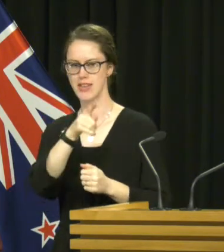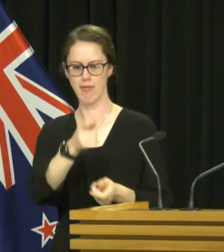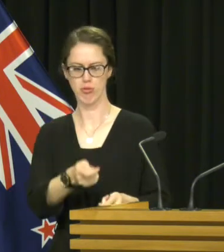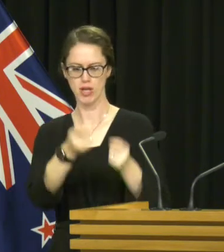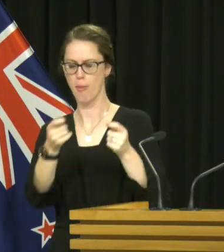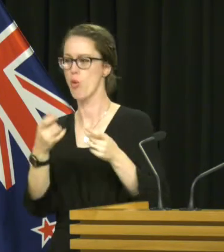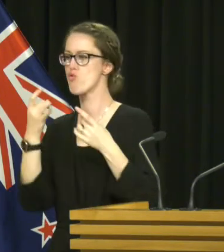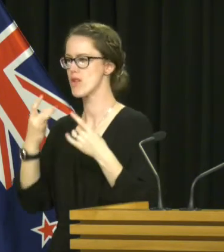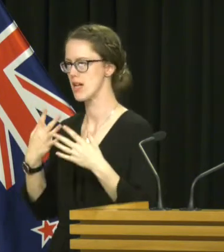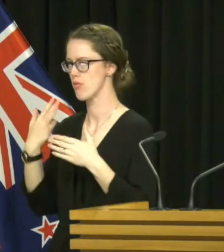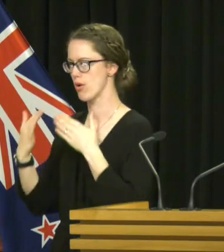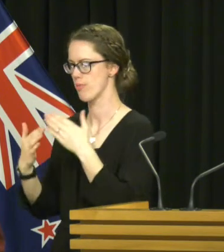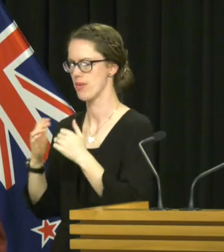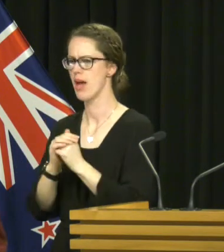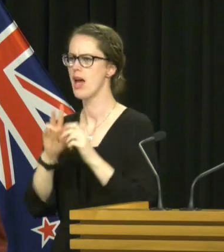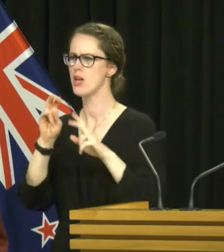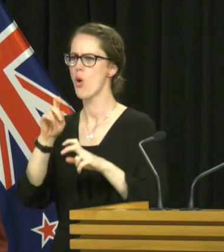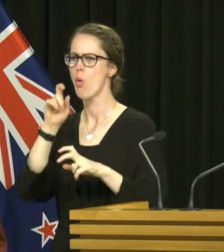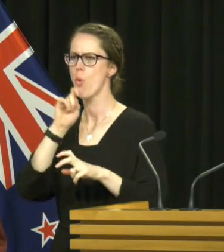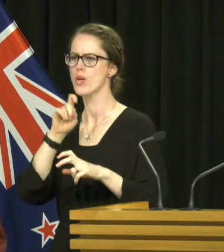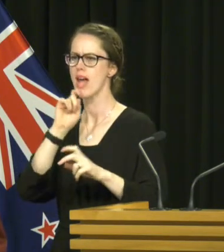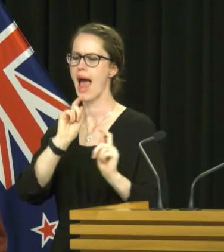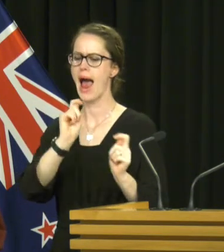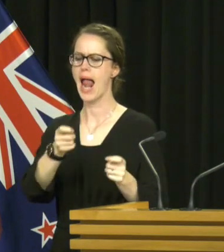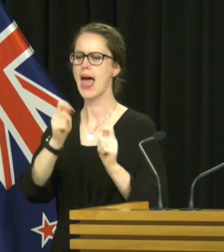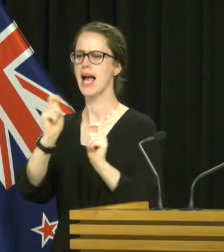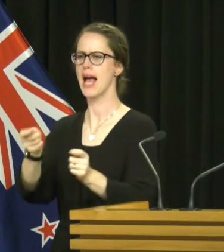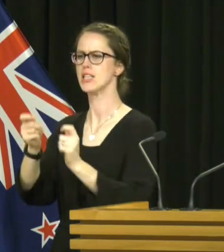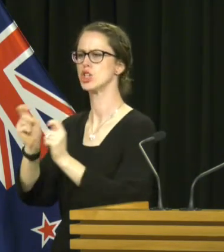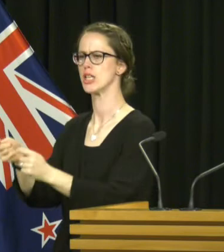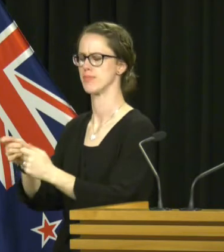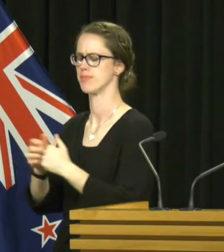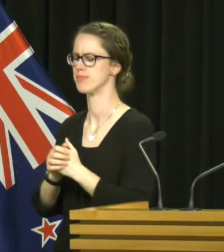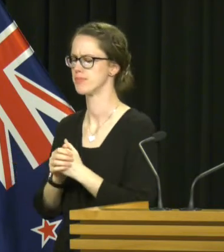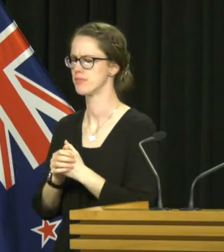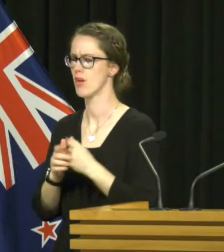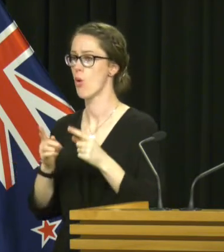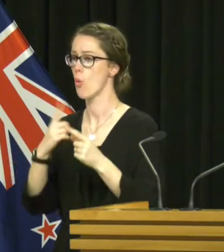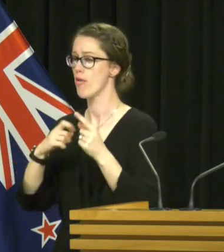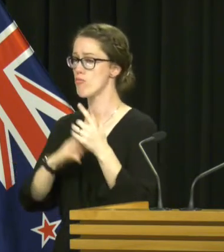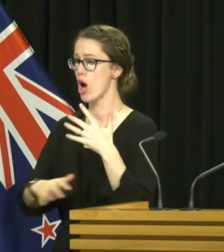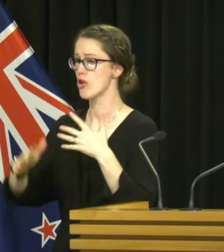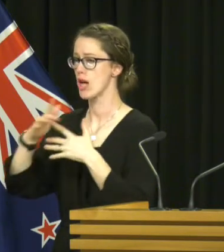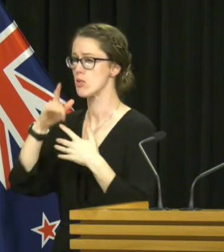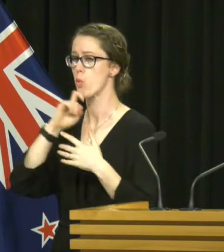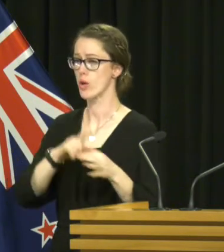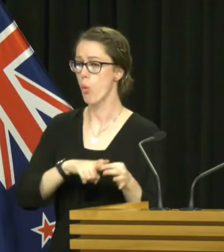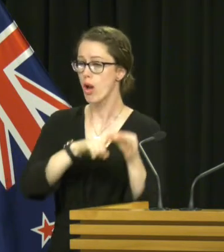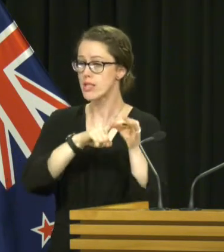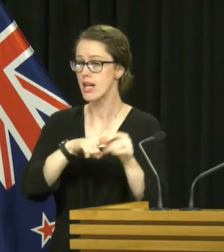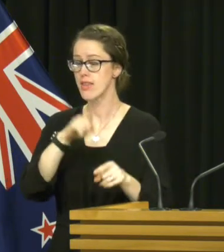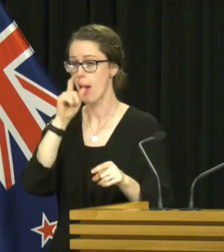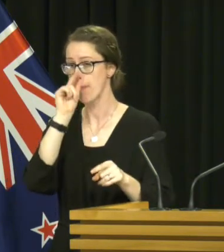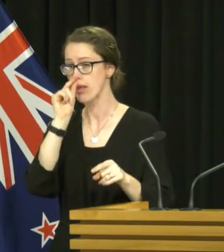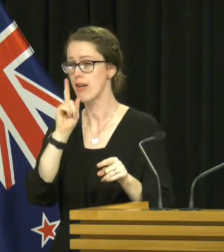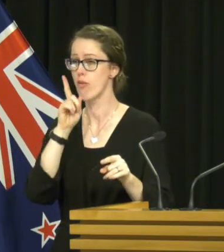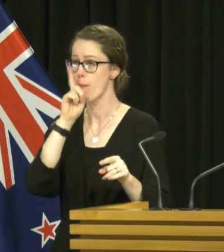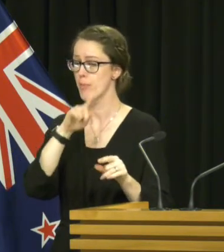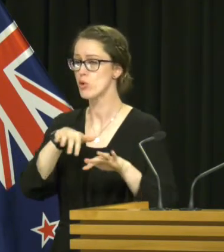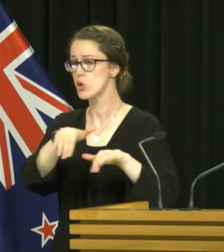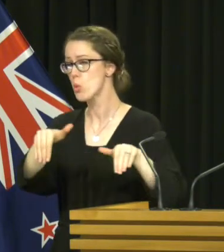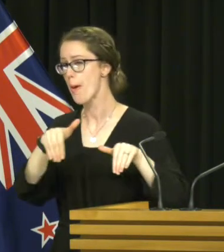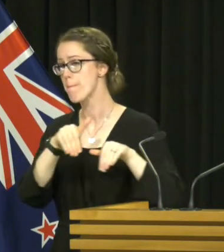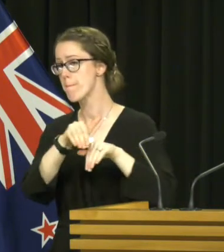highlight. On the issue of water allocation, that's something that we've said we've prioritised water quality, the ability for people to be able to